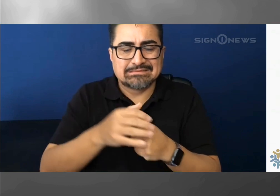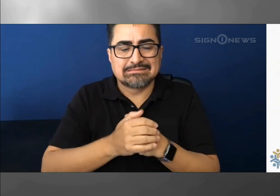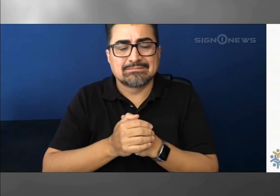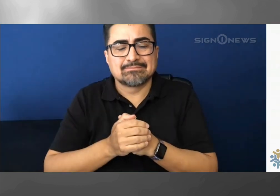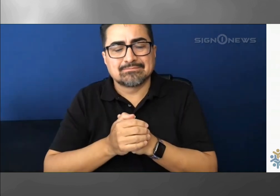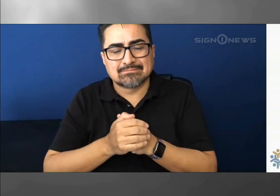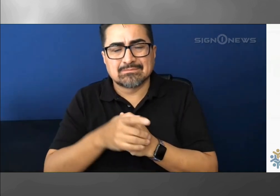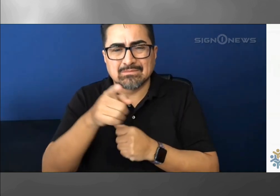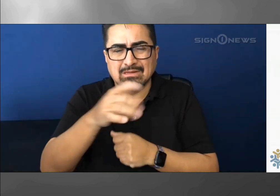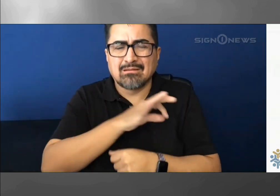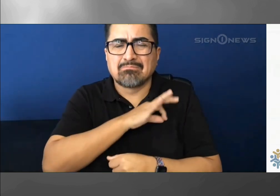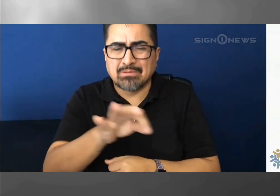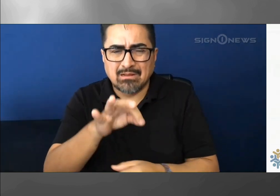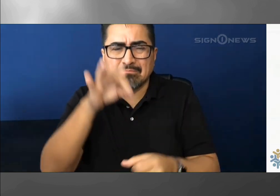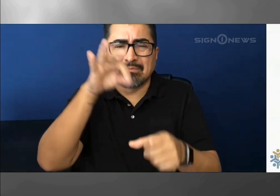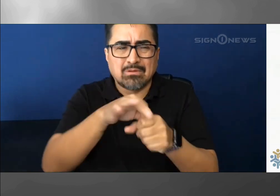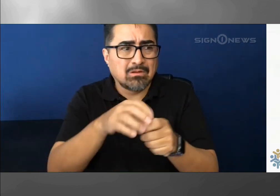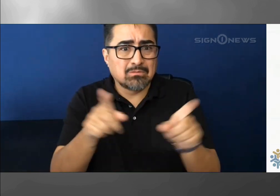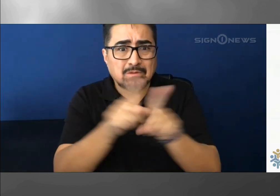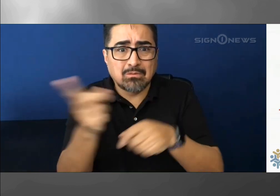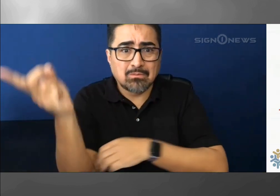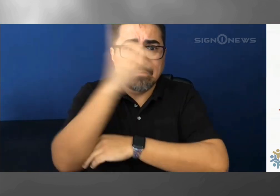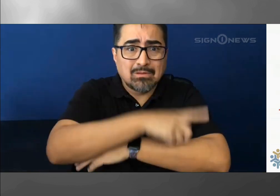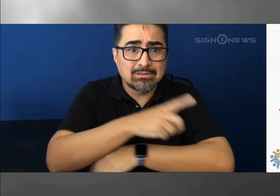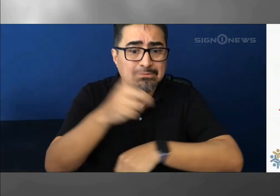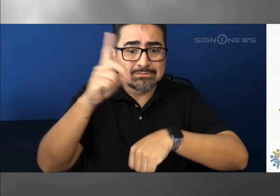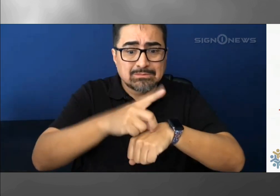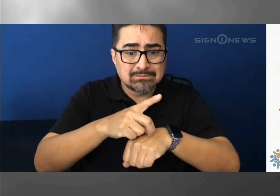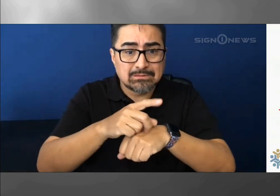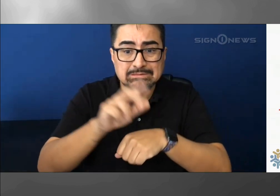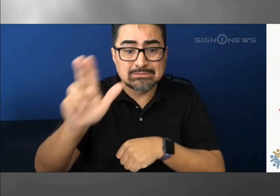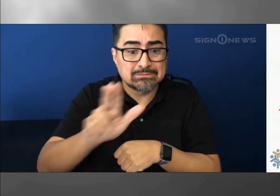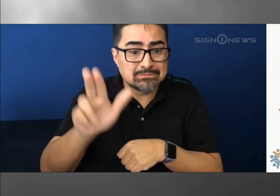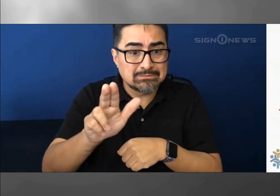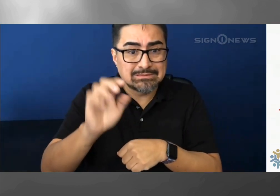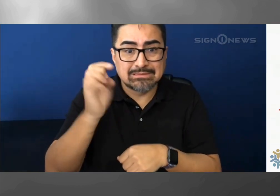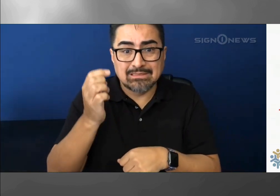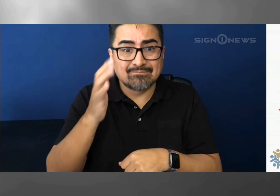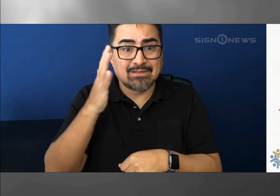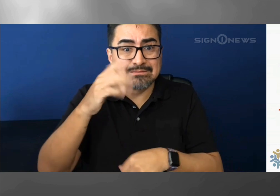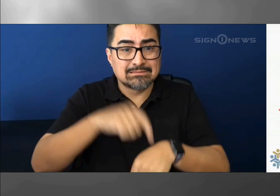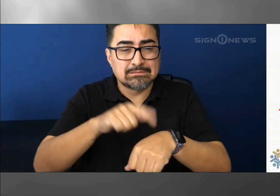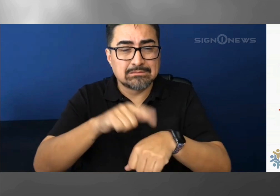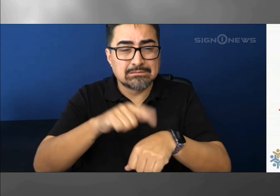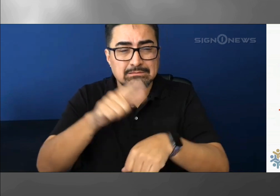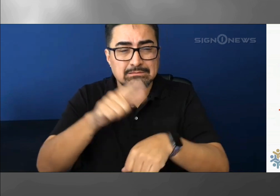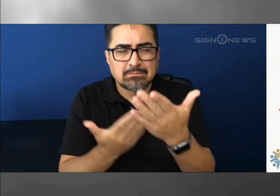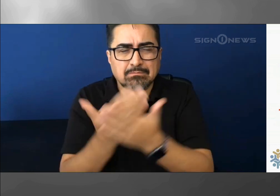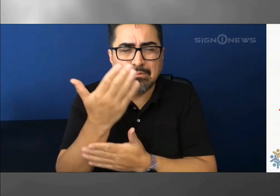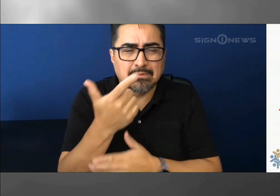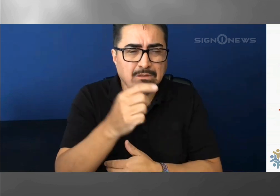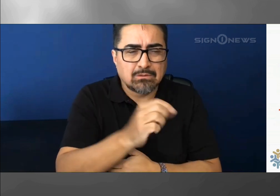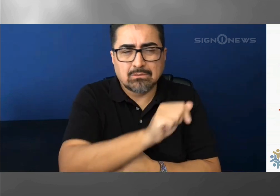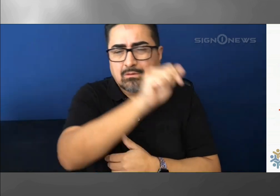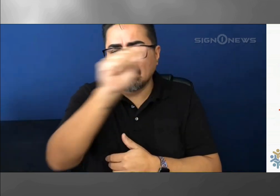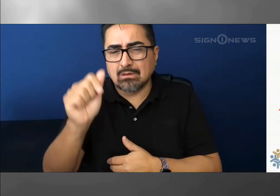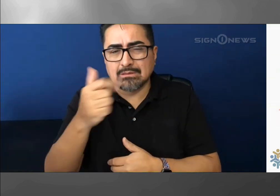.C., and a public service commissioner. You can vote in person on Election Day,